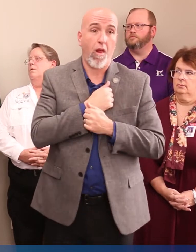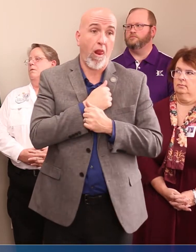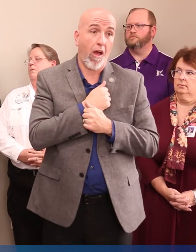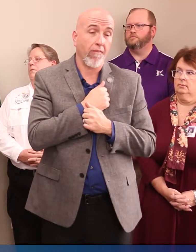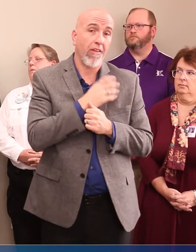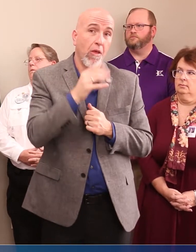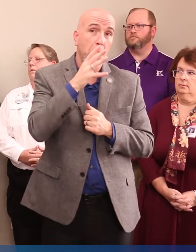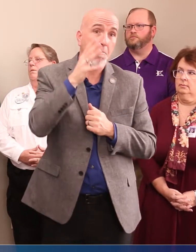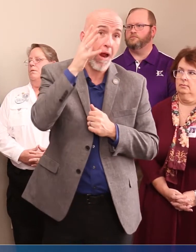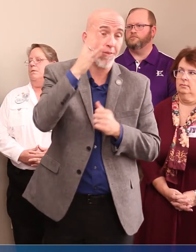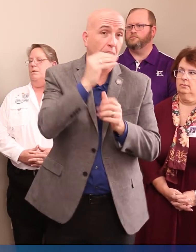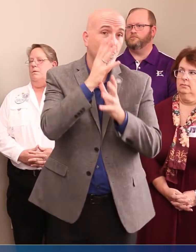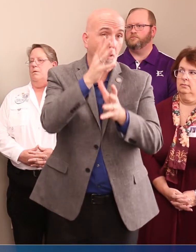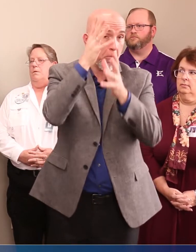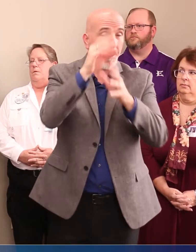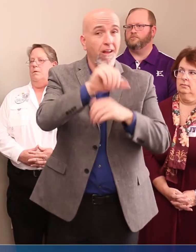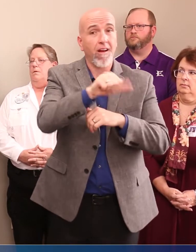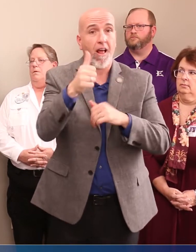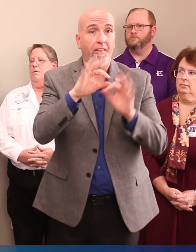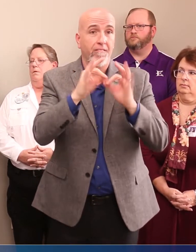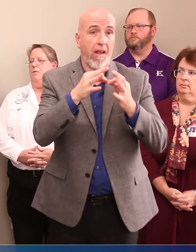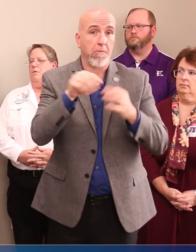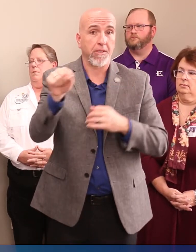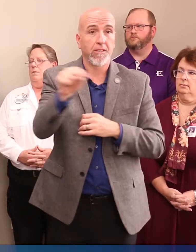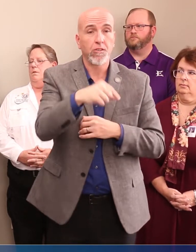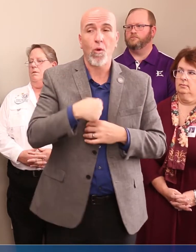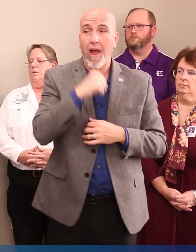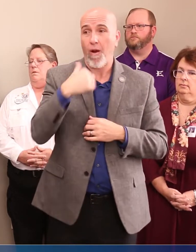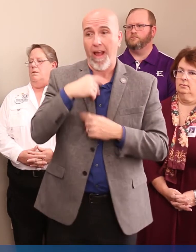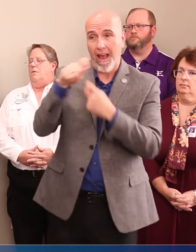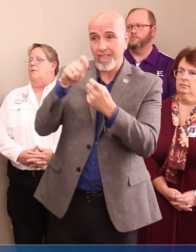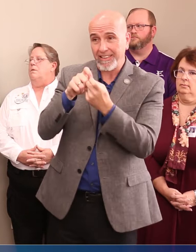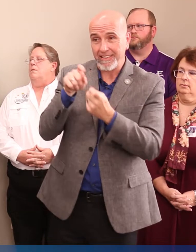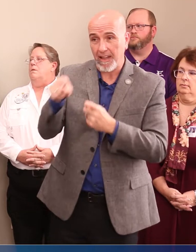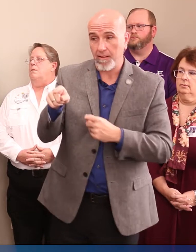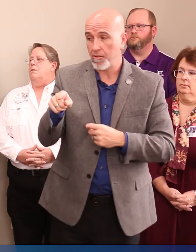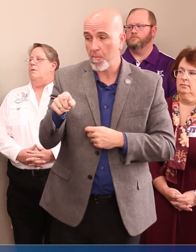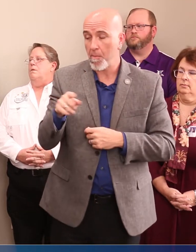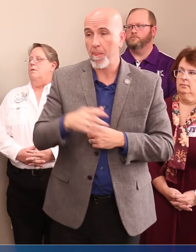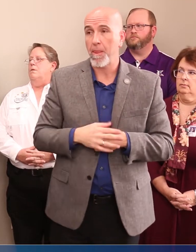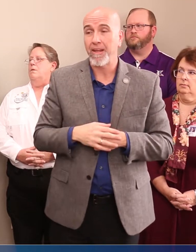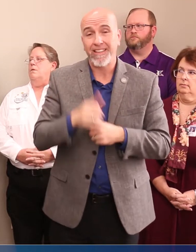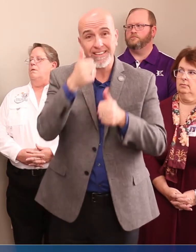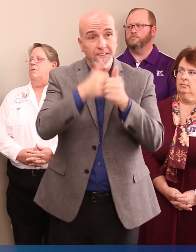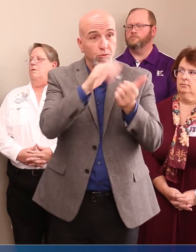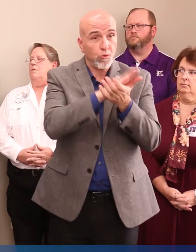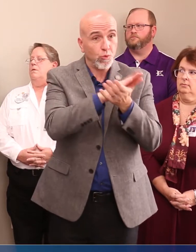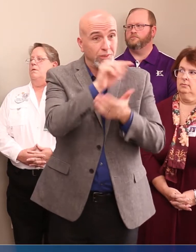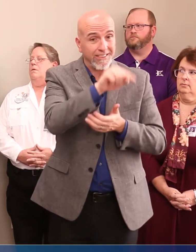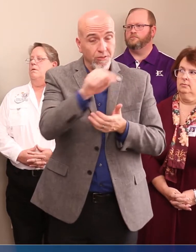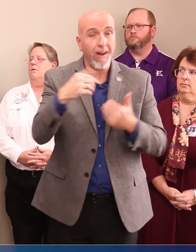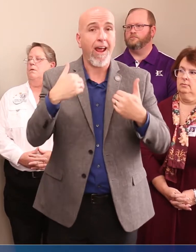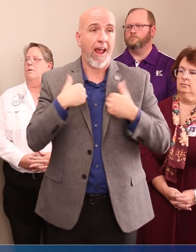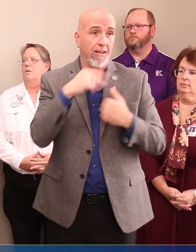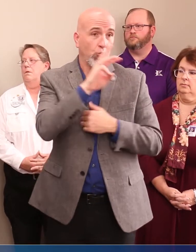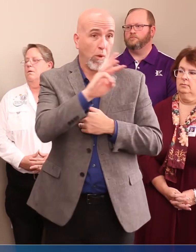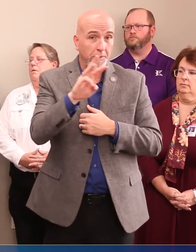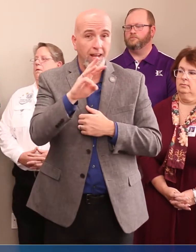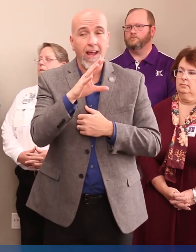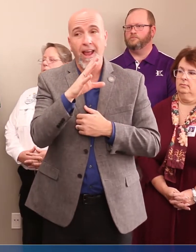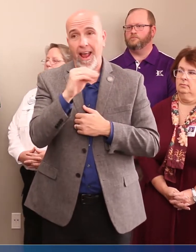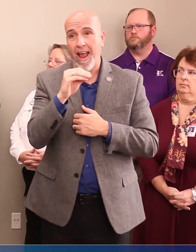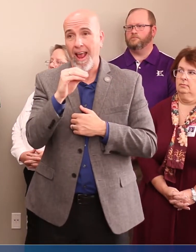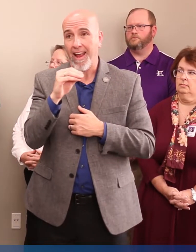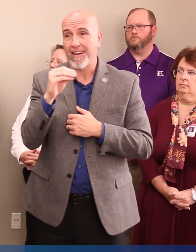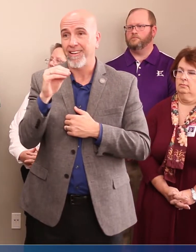their parents and grandparents and other family members. So I don't have the details. Each school district does have a website and an active